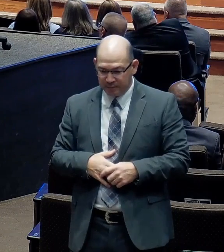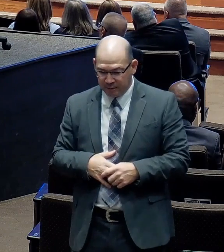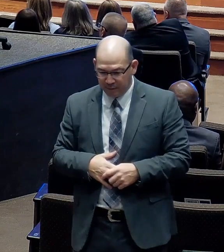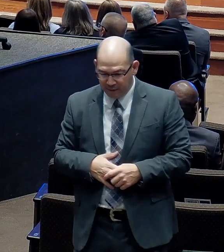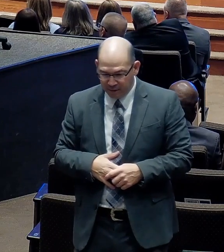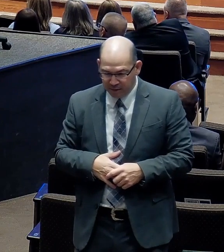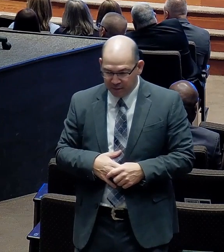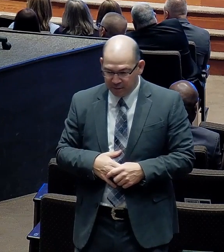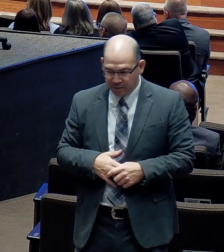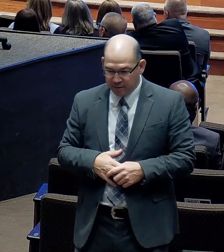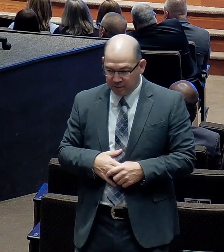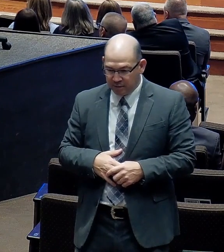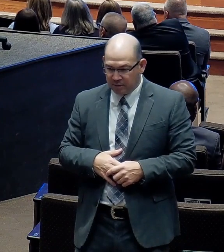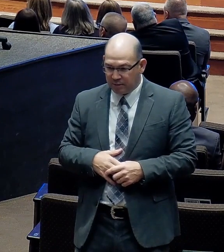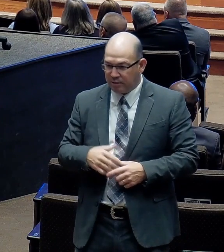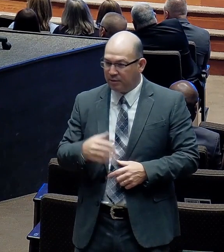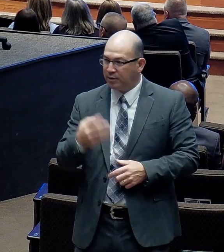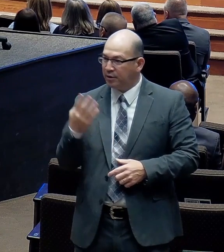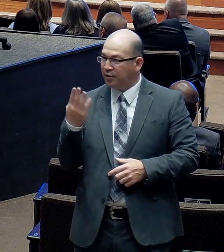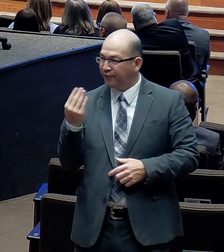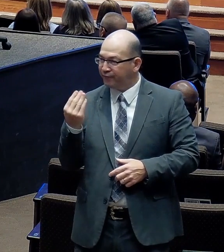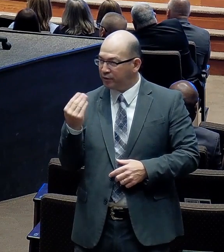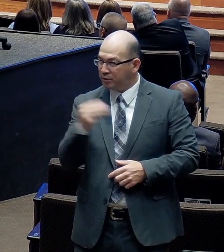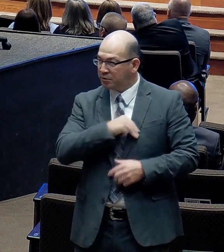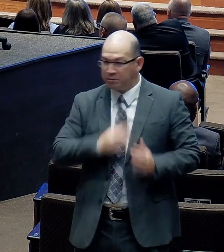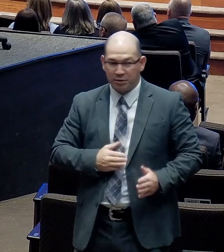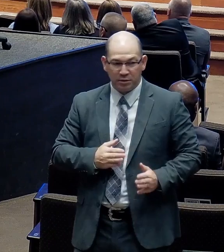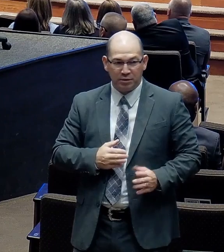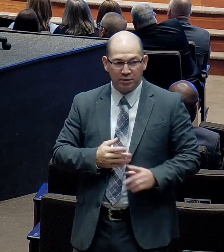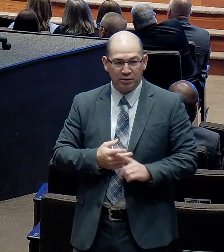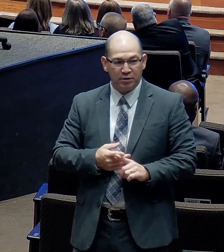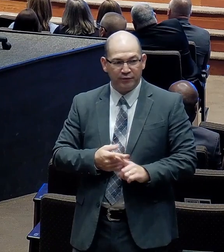Of the candidates. That were from West Coast. College.